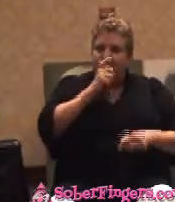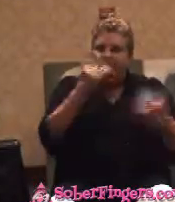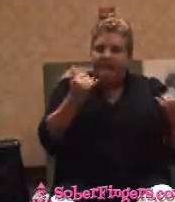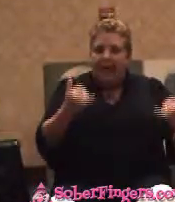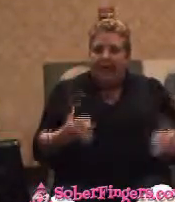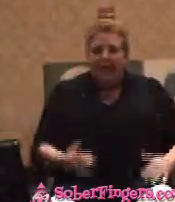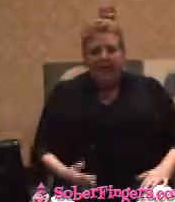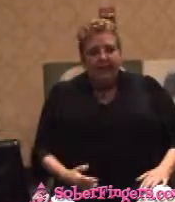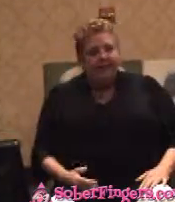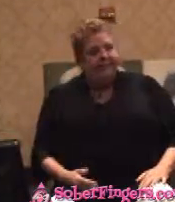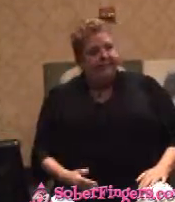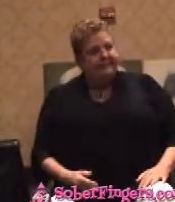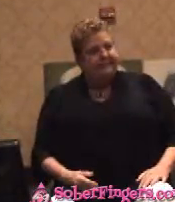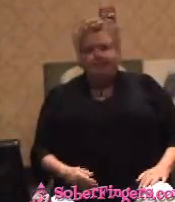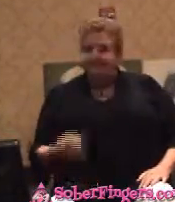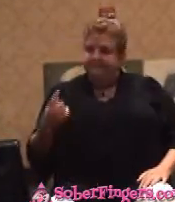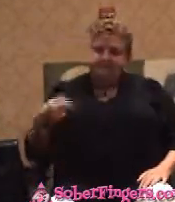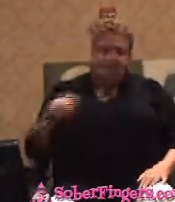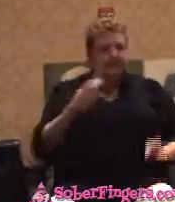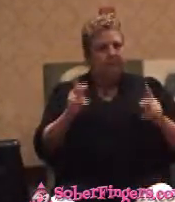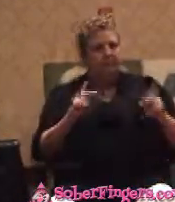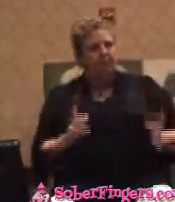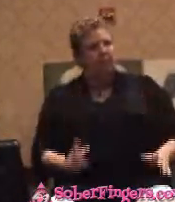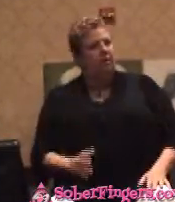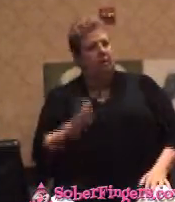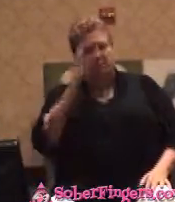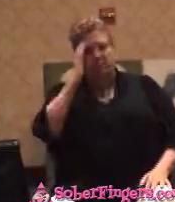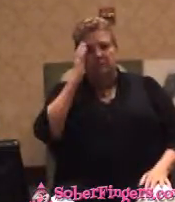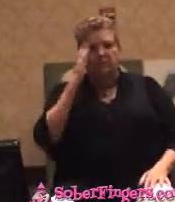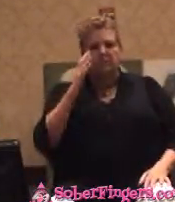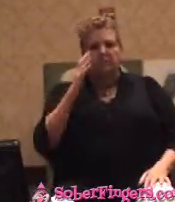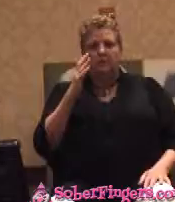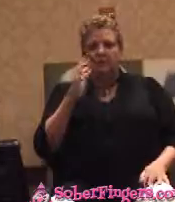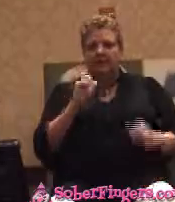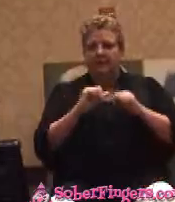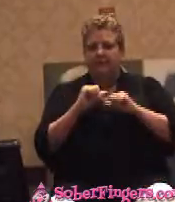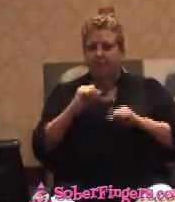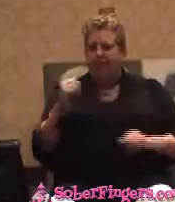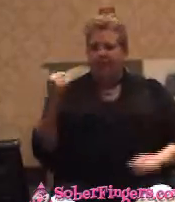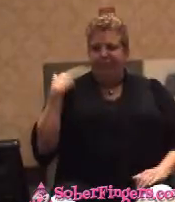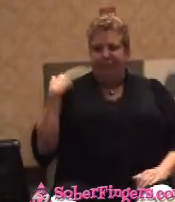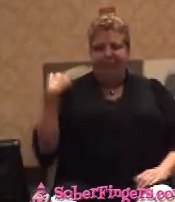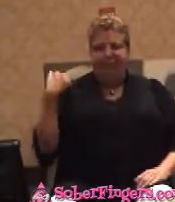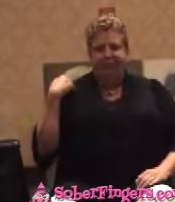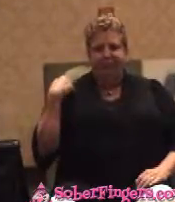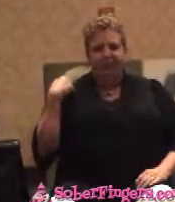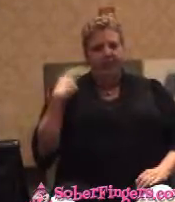kept asking me. And I kept watching them. I'm critically